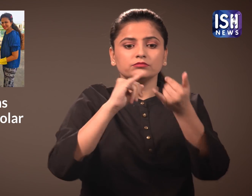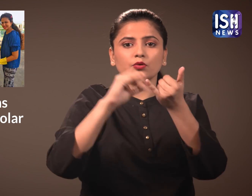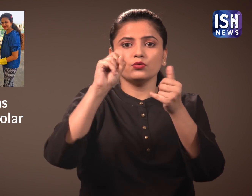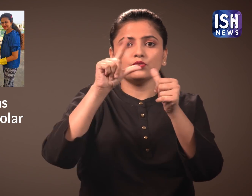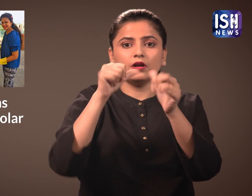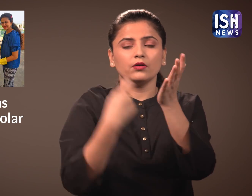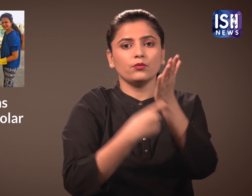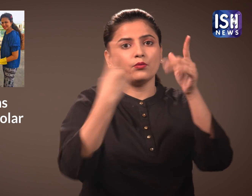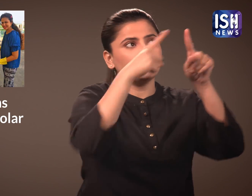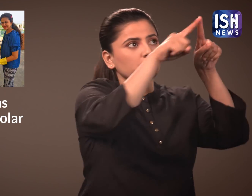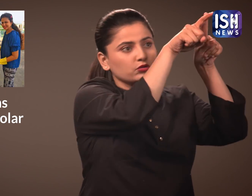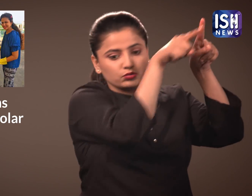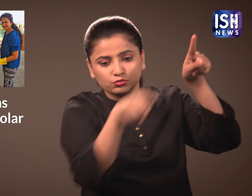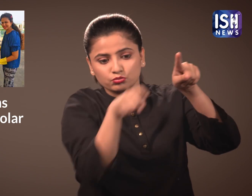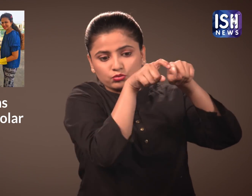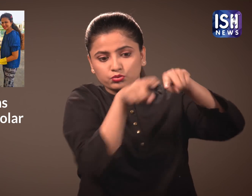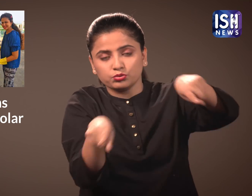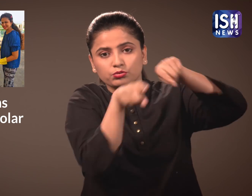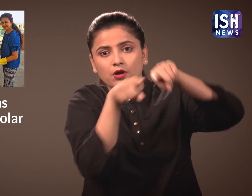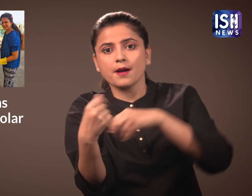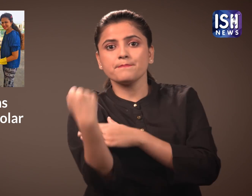The solar panel would be used for these purposes.